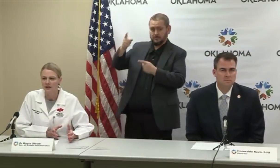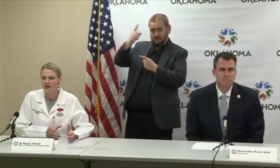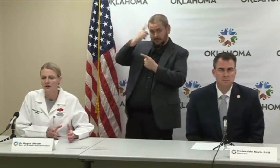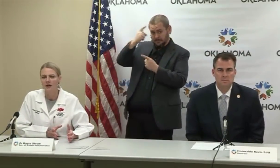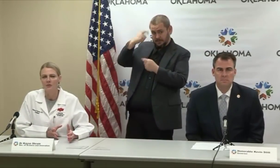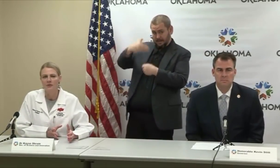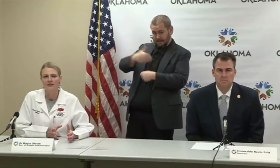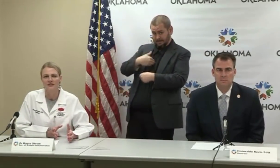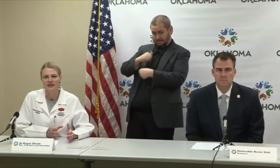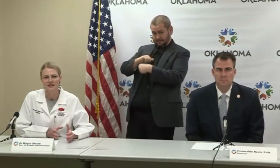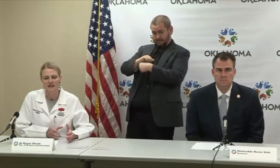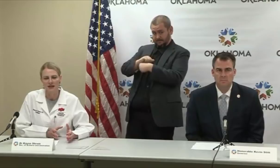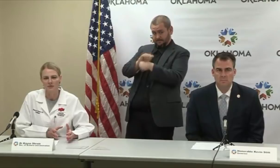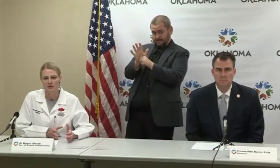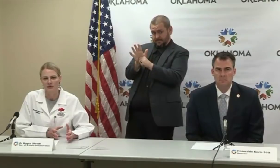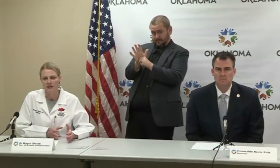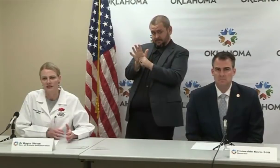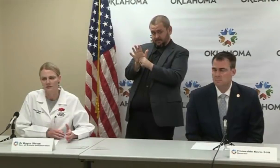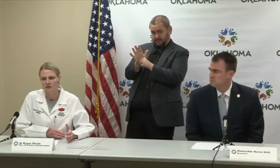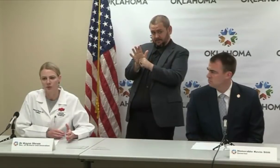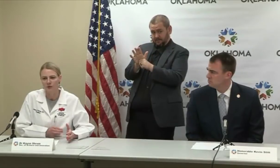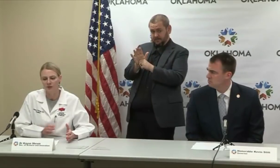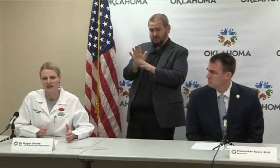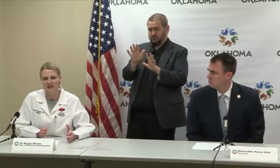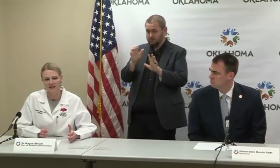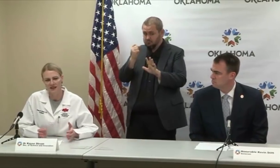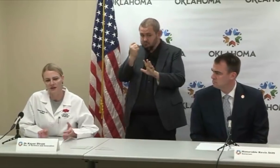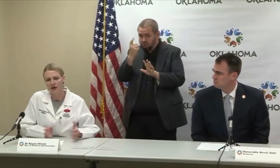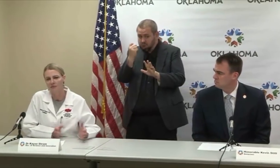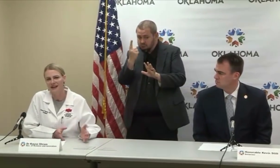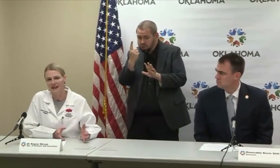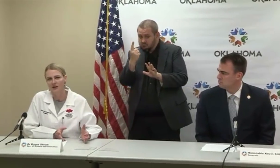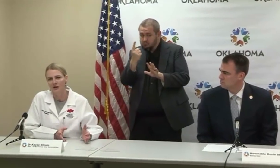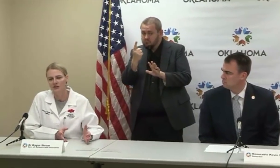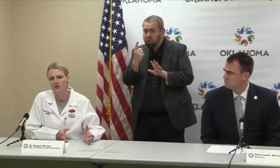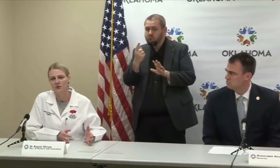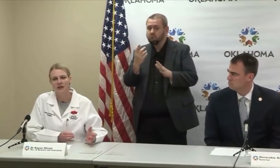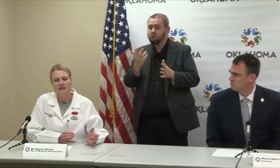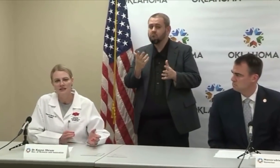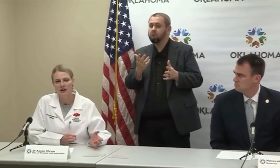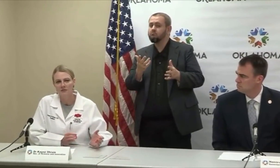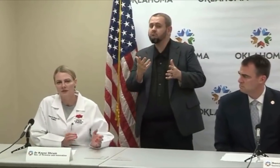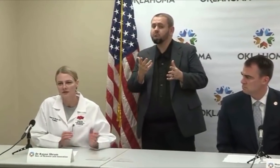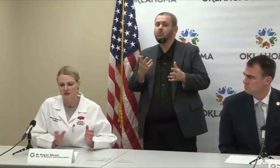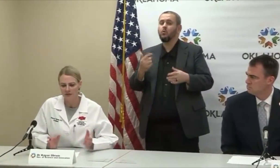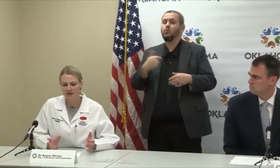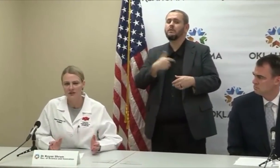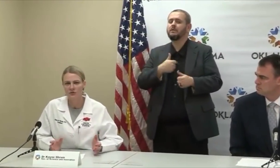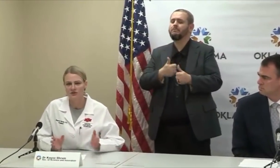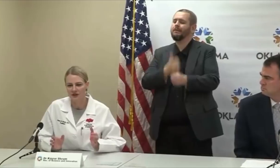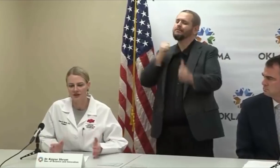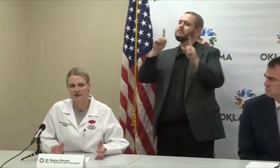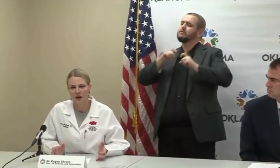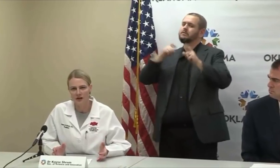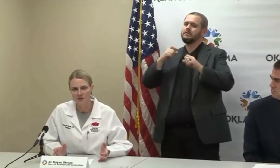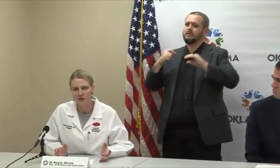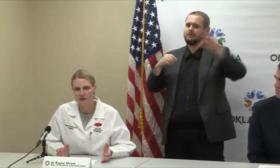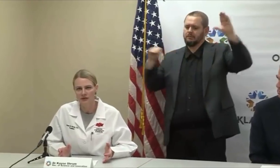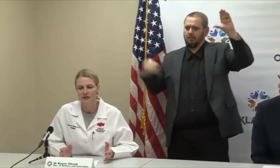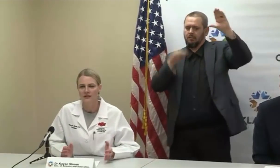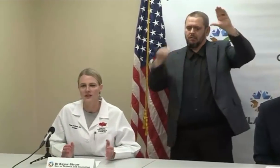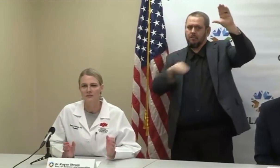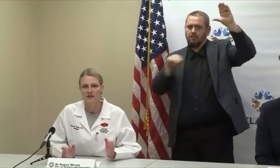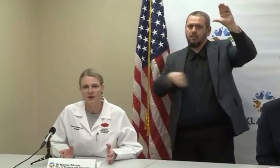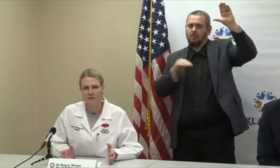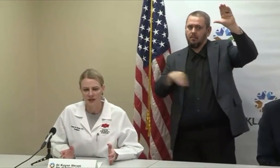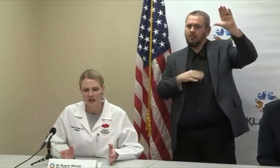on when the testing capabilities, before we recognize that, we got a backlog. So some individuals that are in the hospital